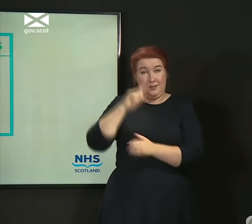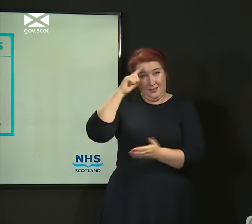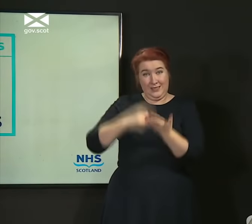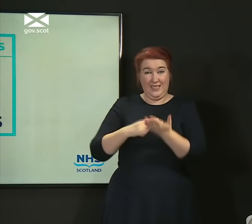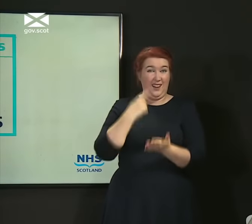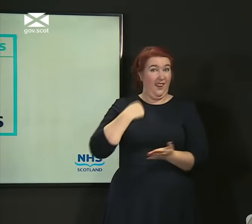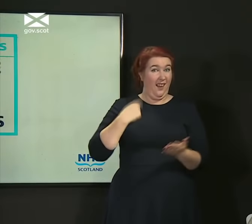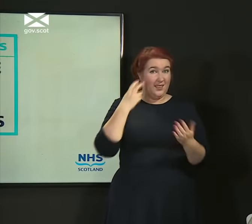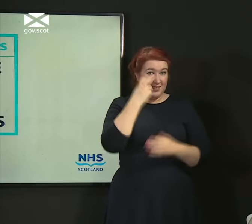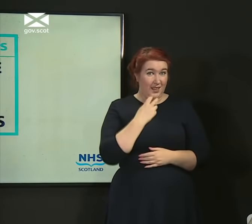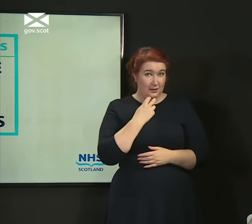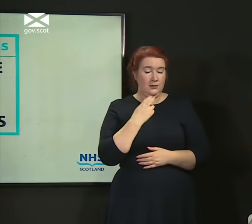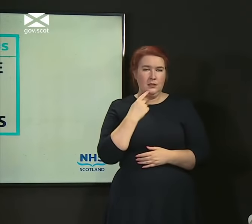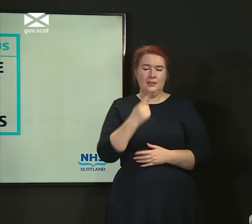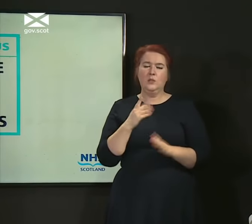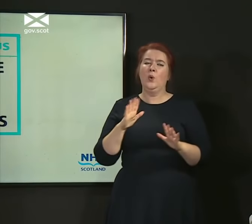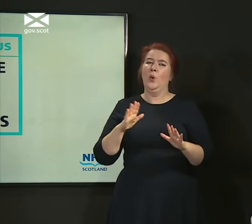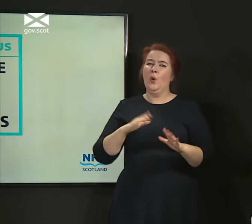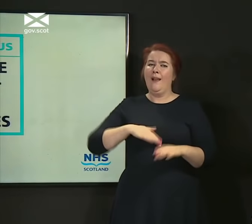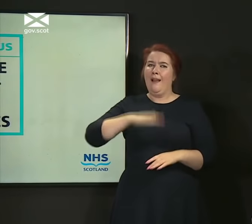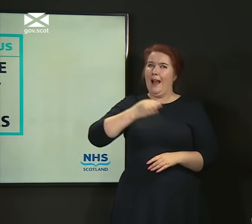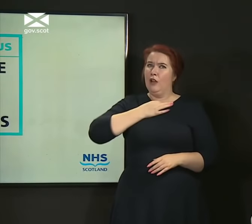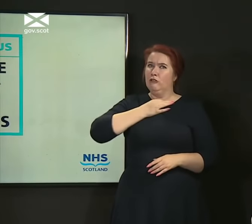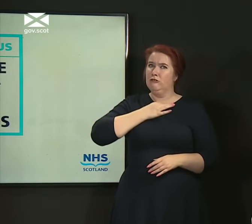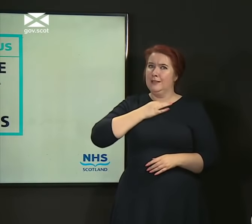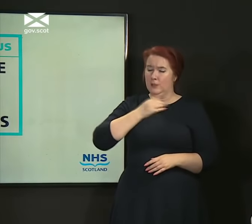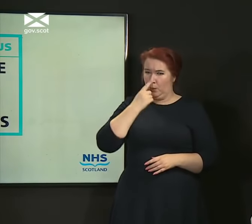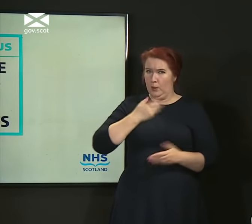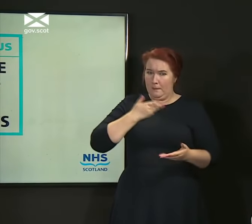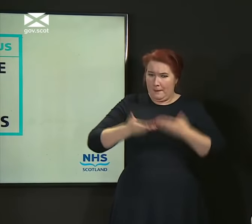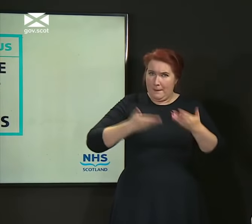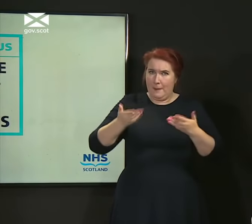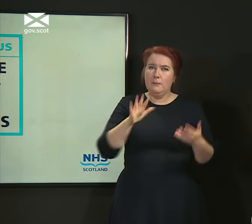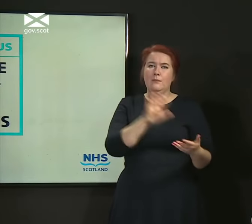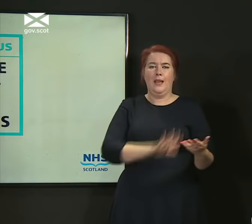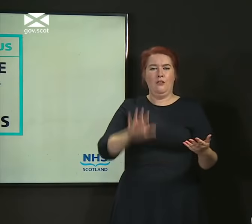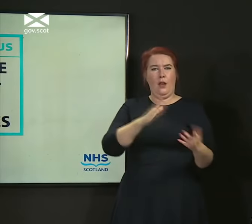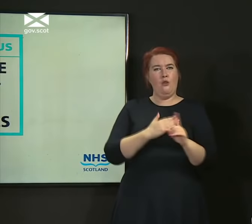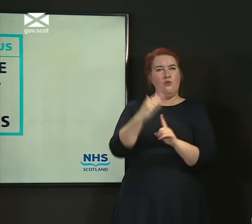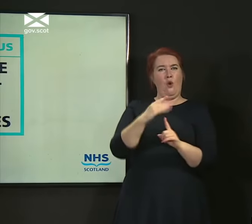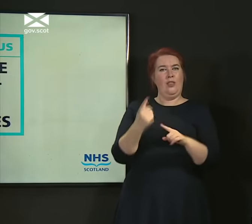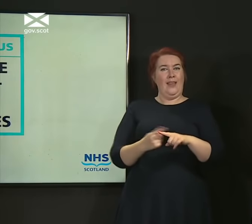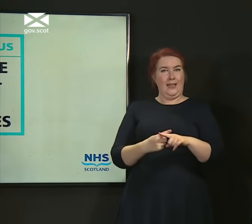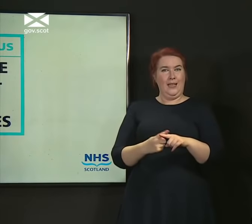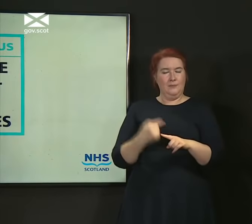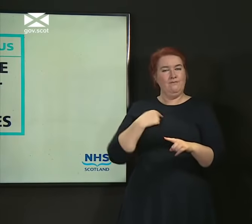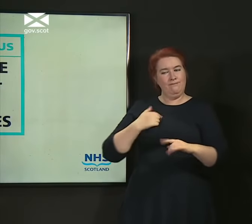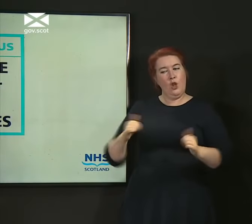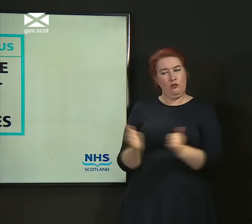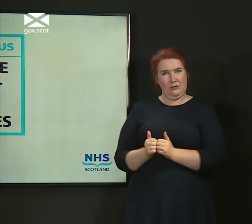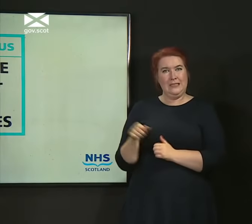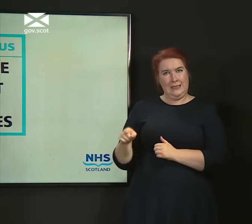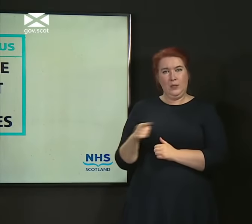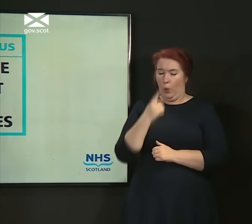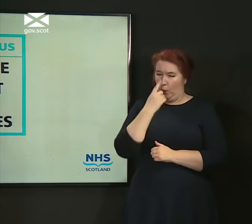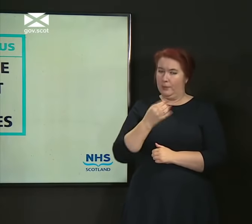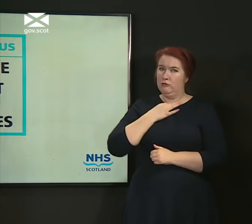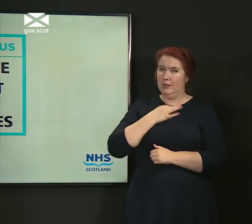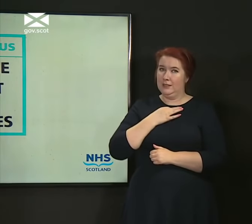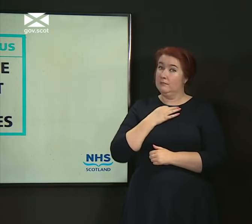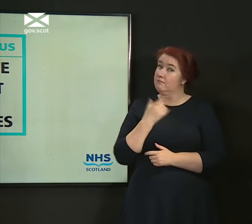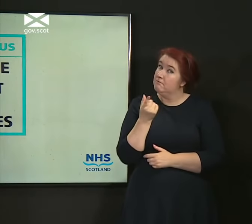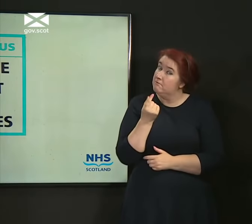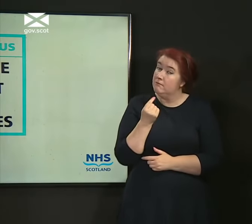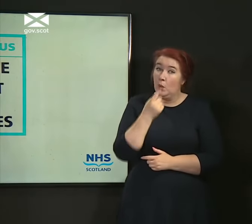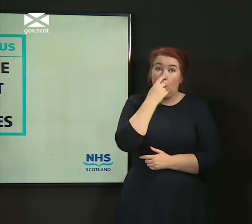a higher risk of transmission of this virus in these pieces of the north of England. And we agree. Let's be very clear, this could be a piece of